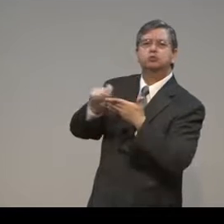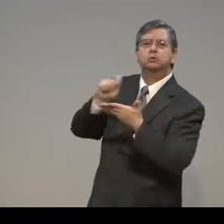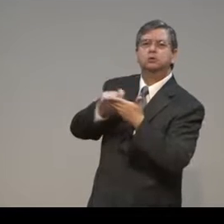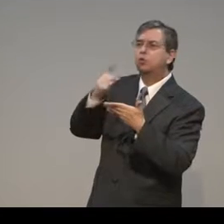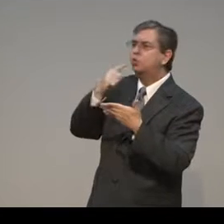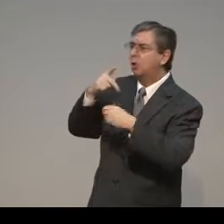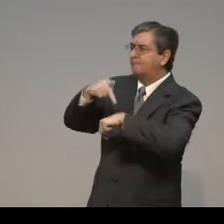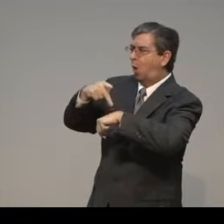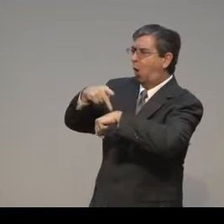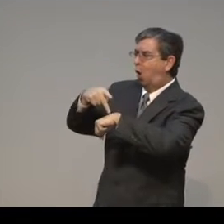Who wrote it?